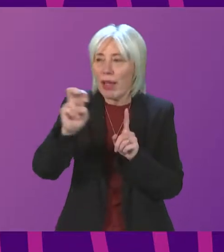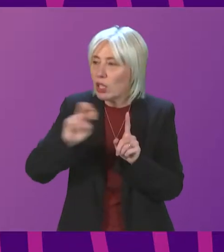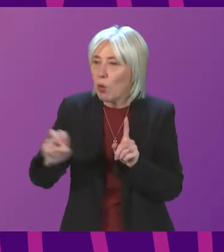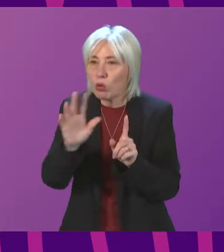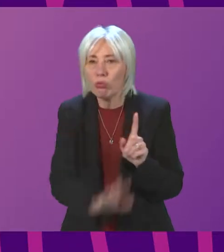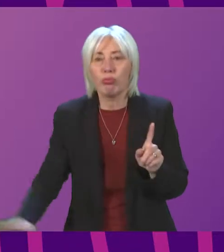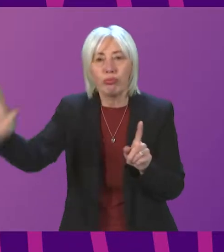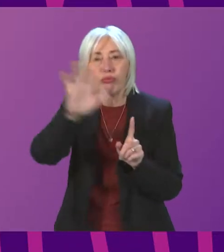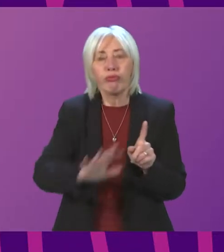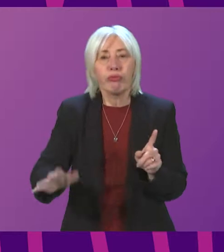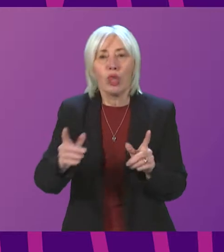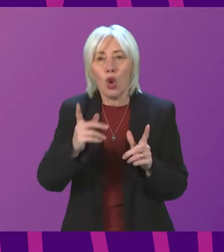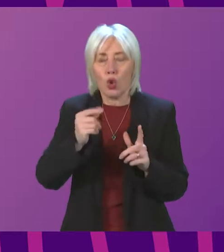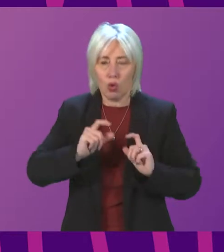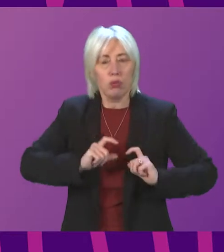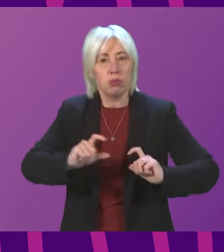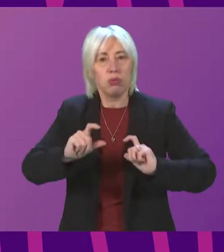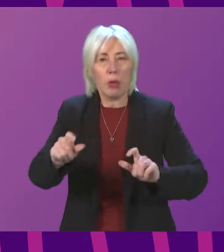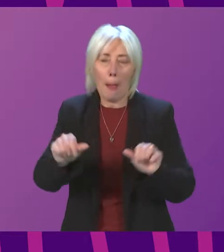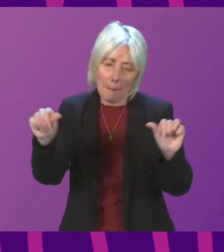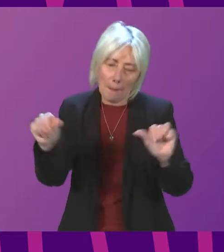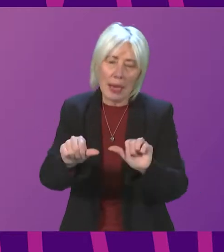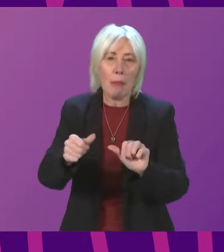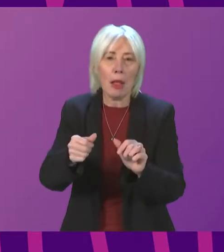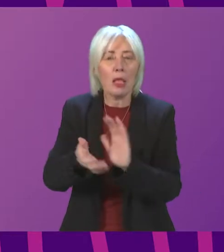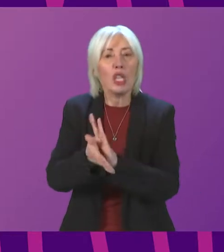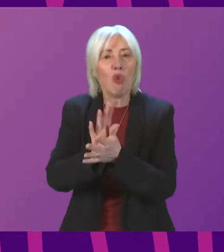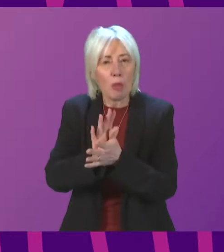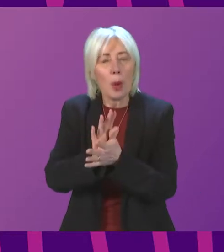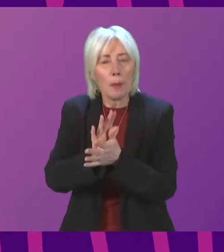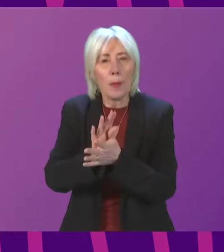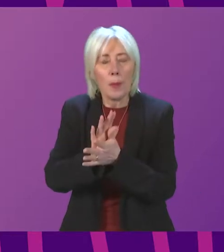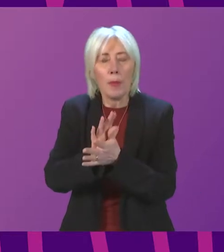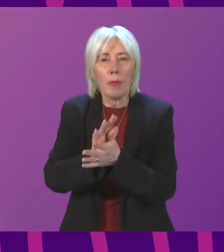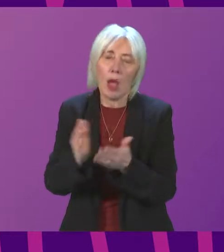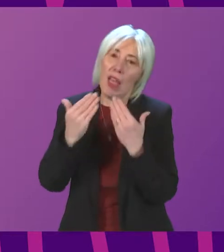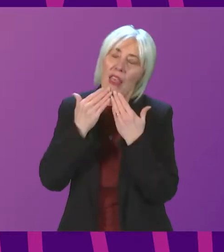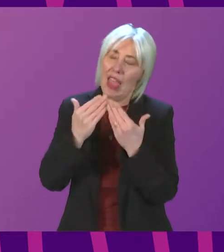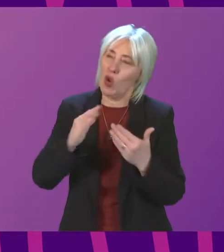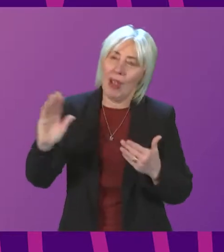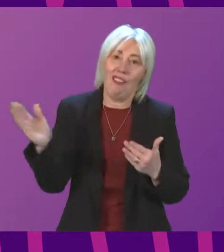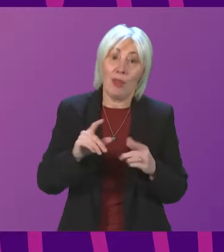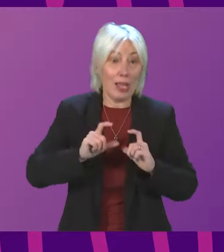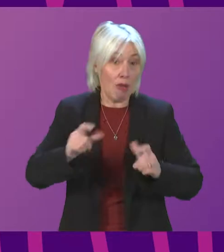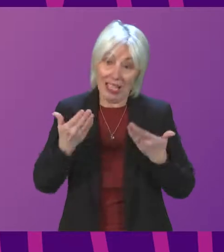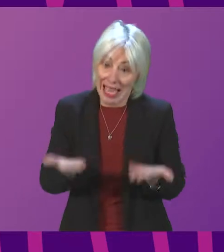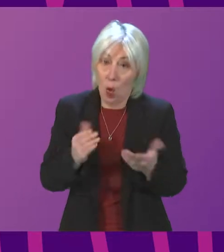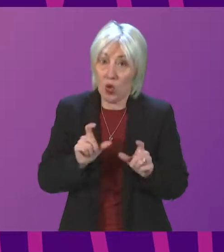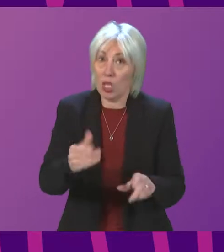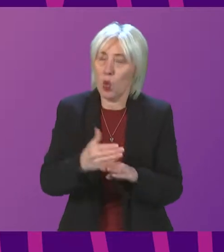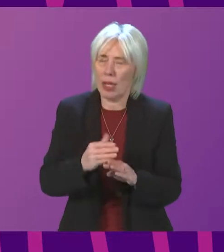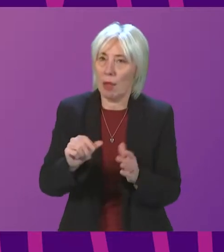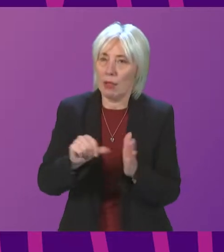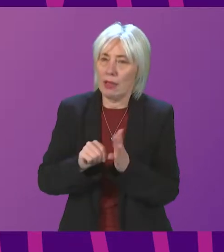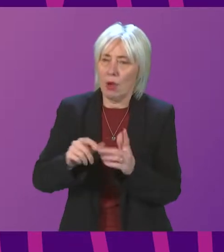that public transport provision can operate with minimal disruption where possible. I want to thank everyone who is working still and often in difficult